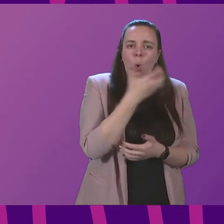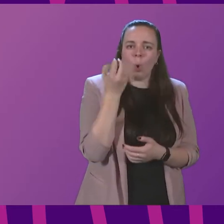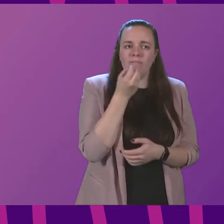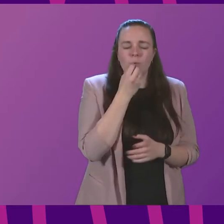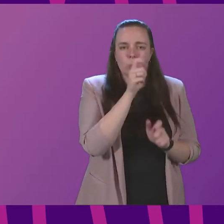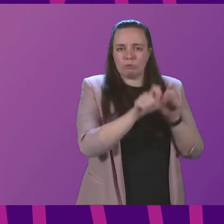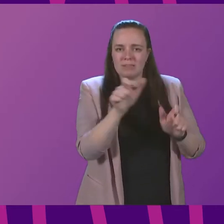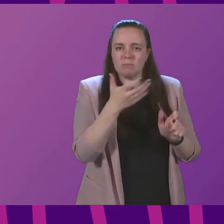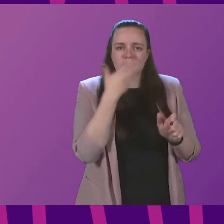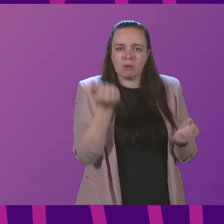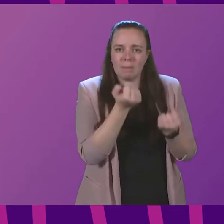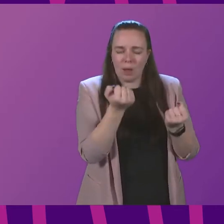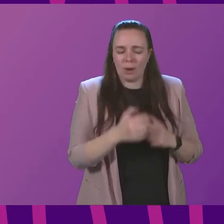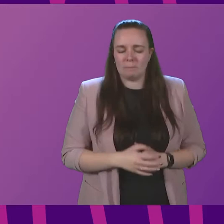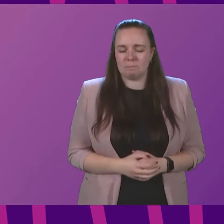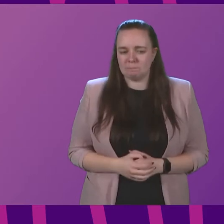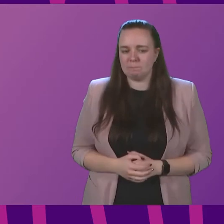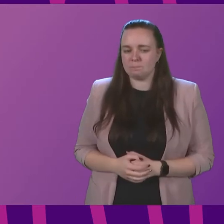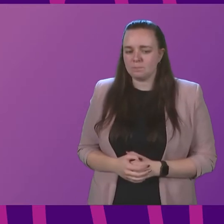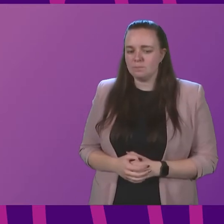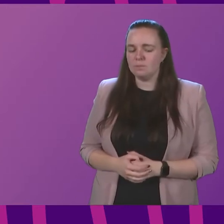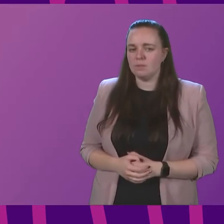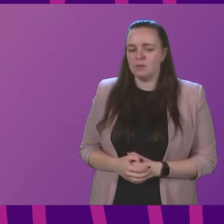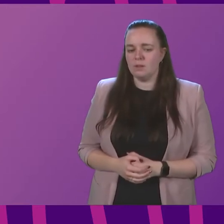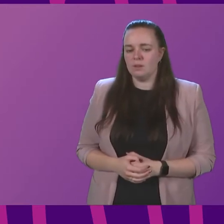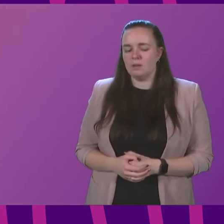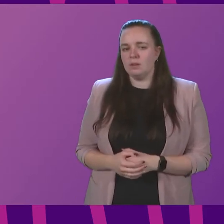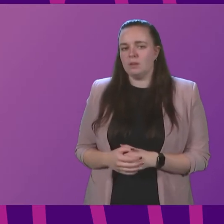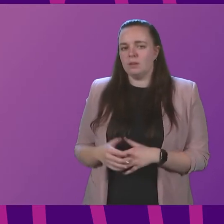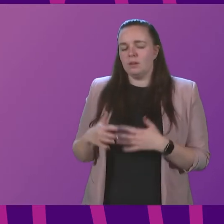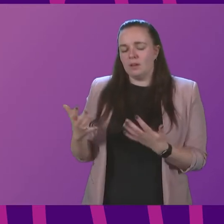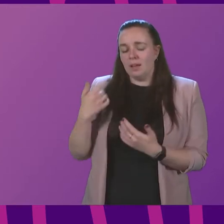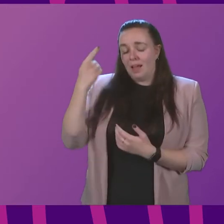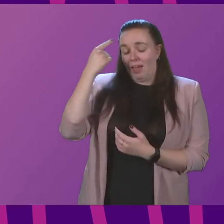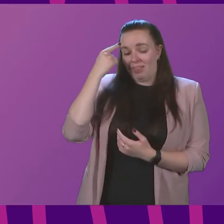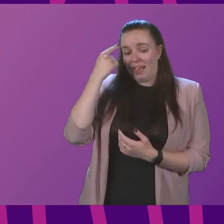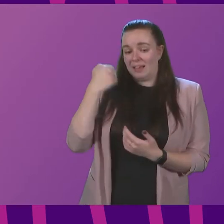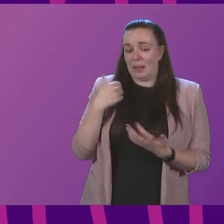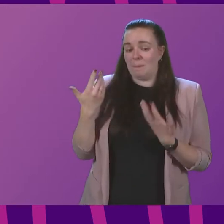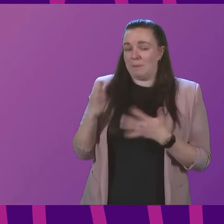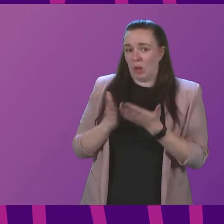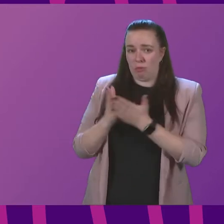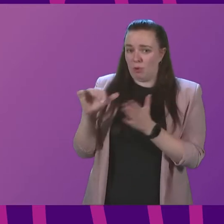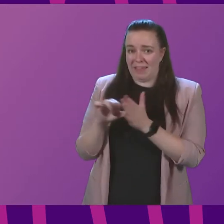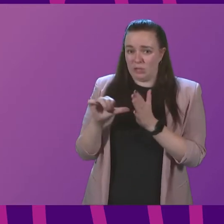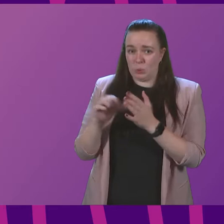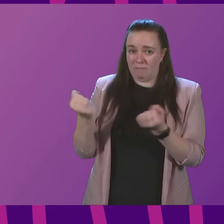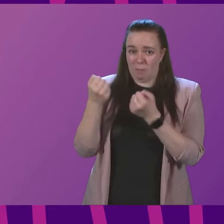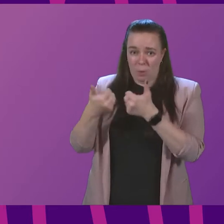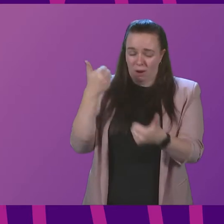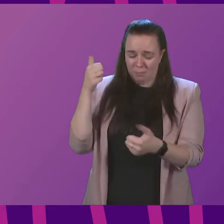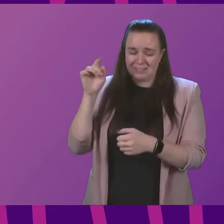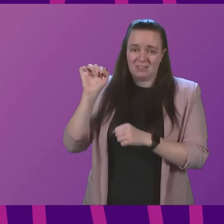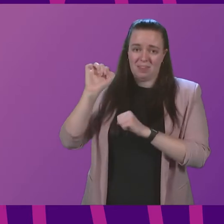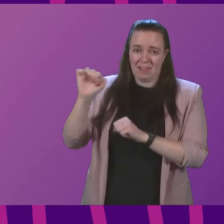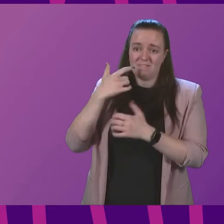residents without power Deputy First Minister Obviously I think I've gone through the issue about the power companies the power companies